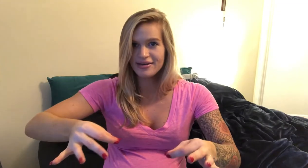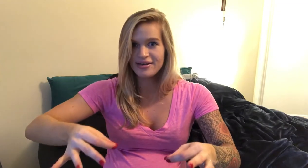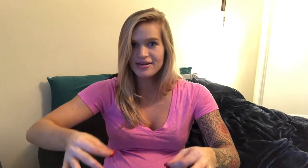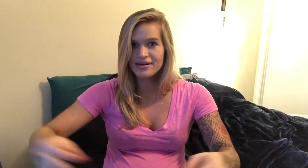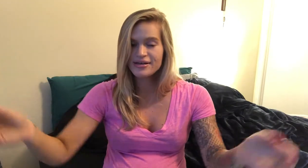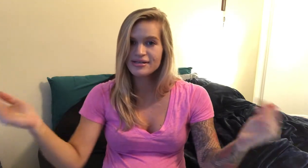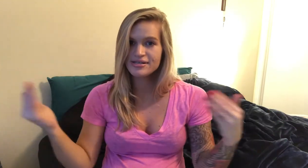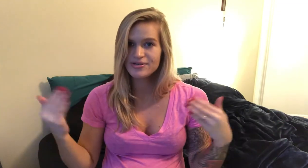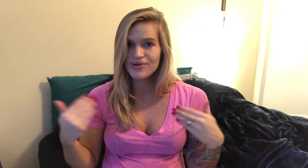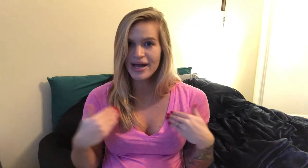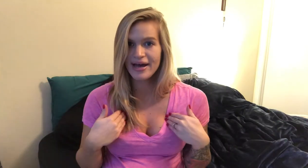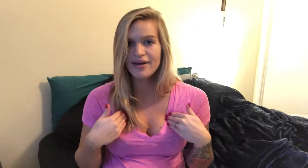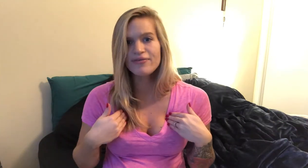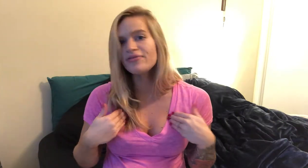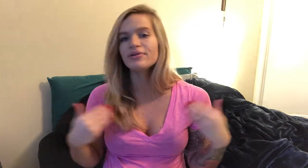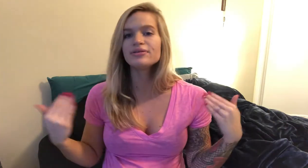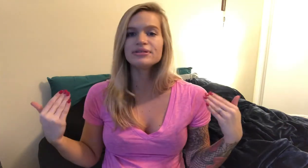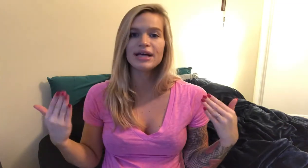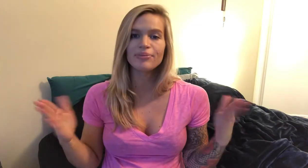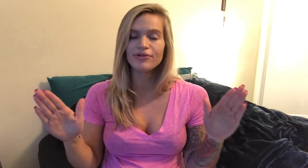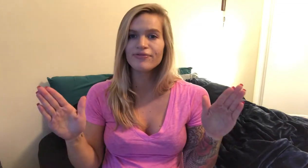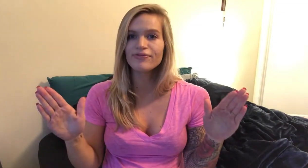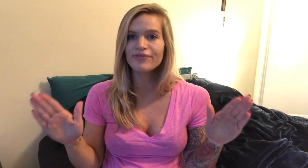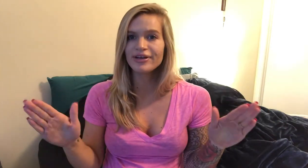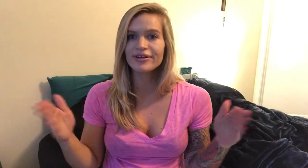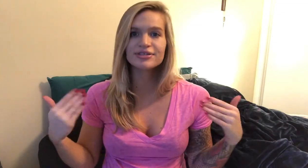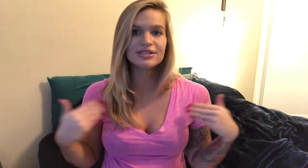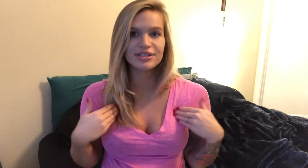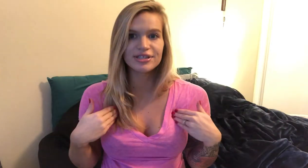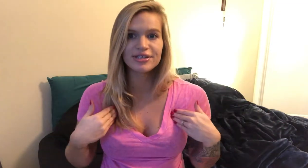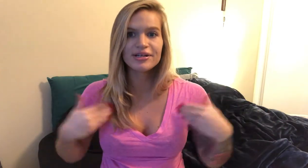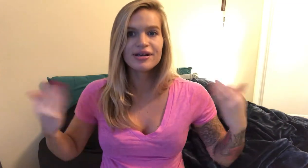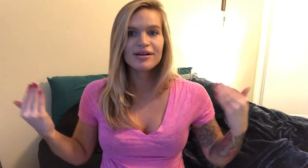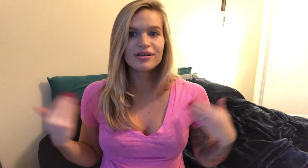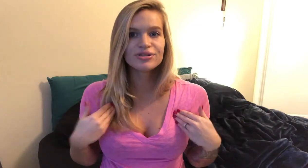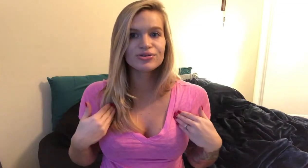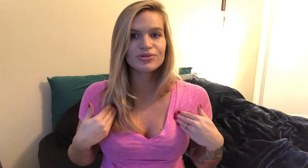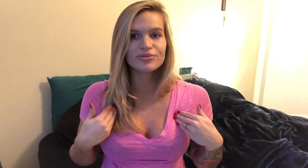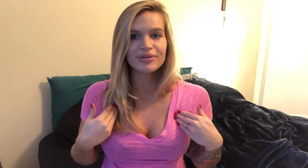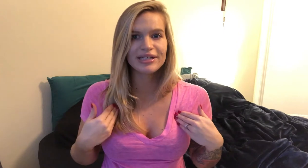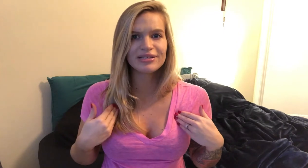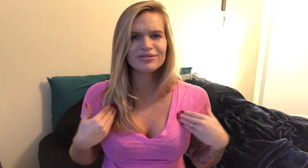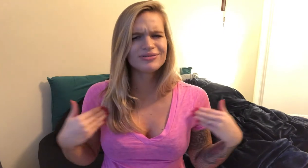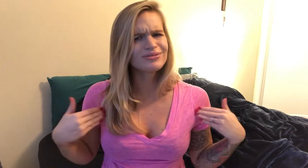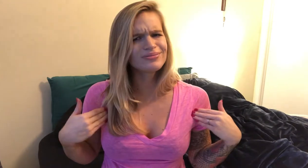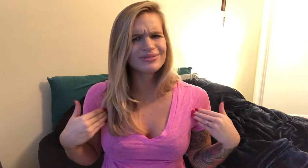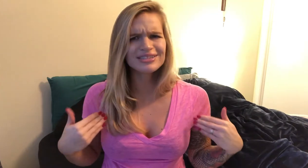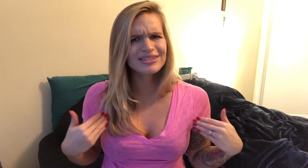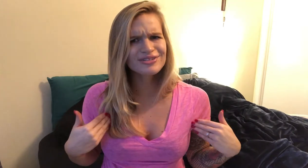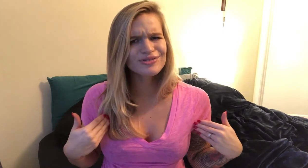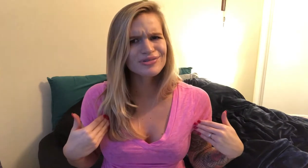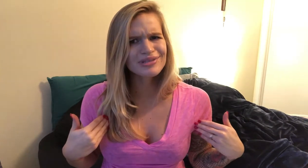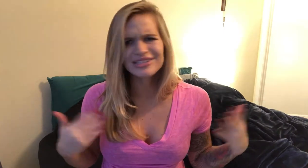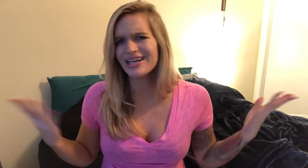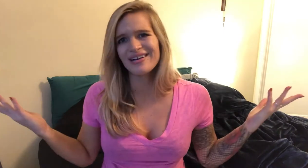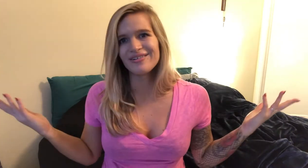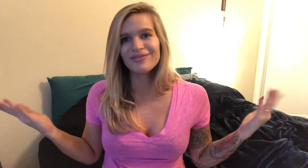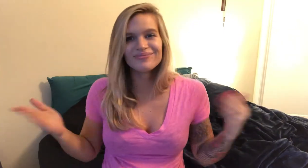decided to have tap your fingers to your shoulder blades is that your shoulder blades i don't know